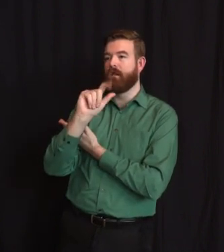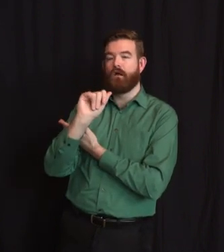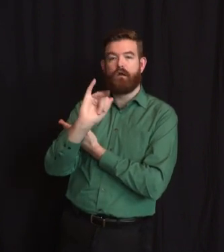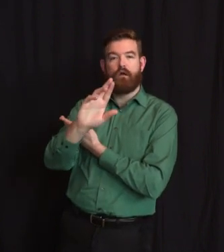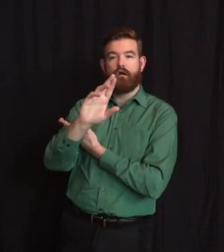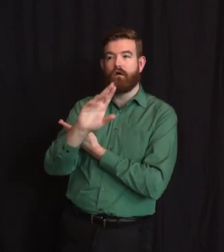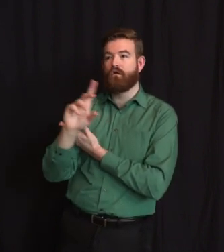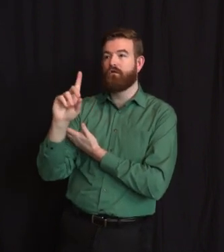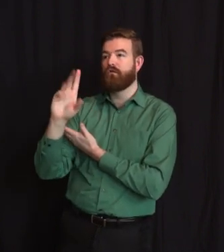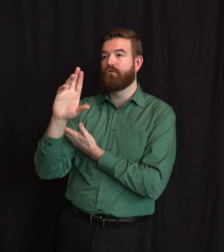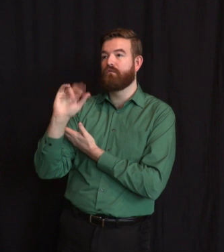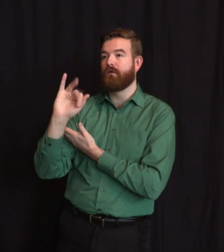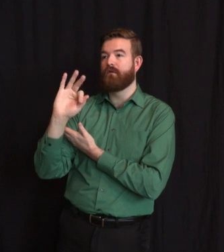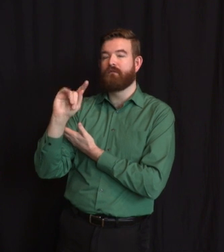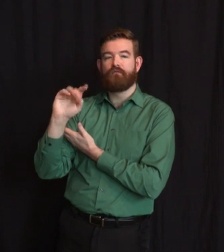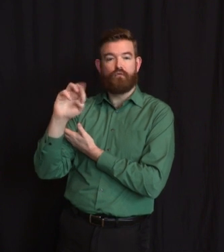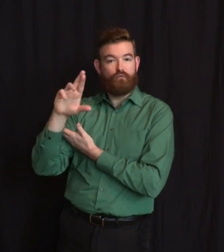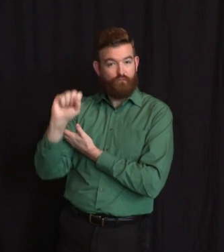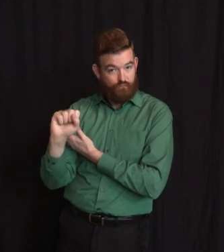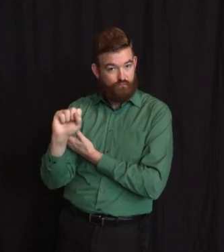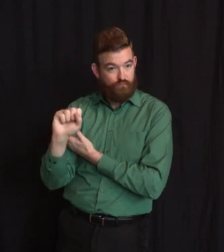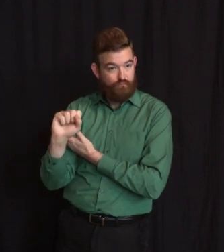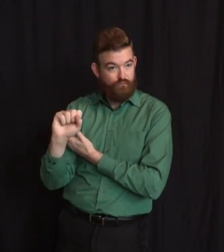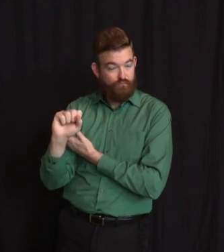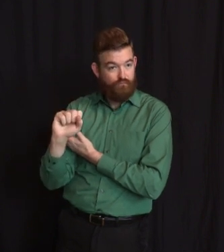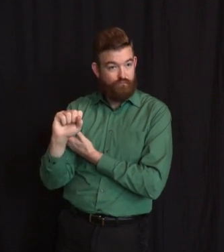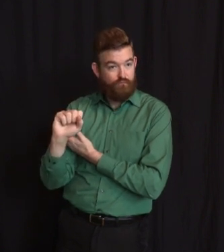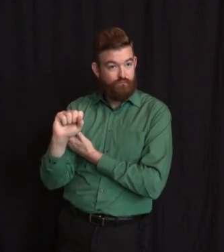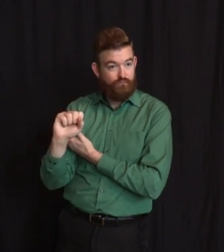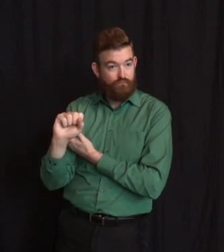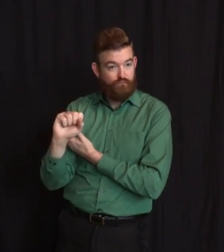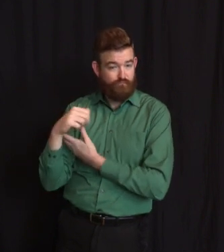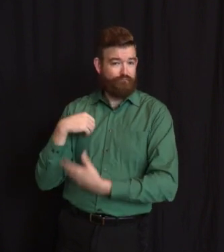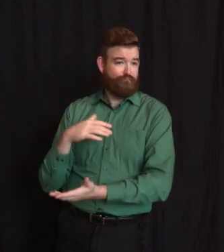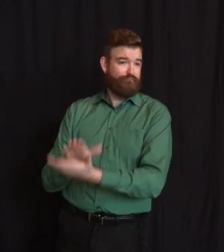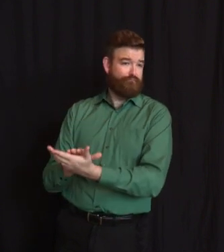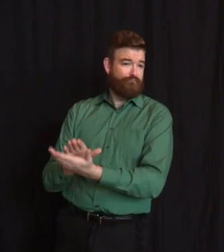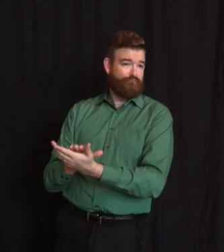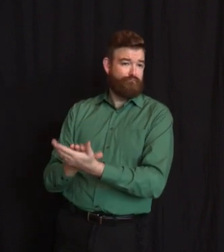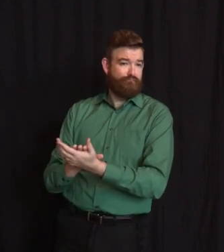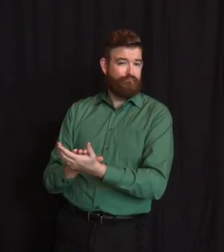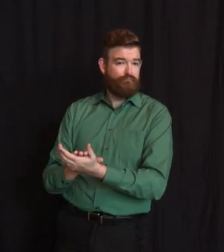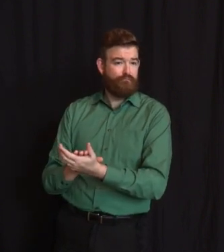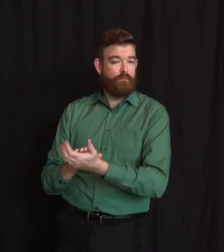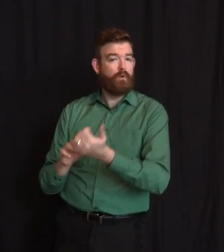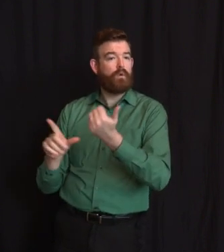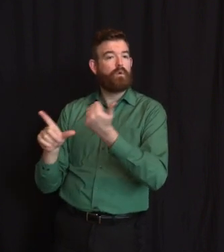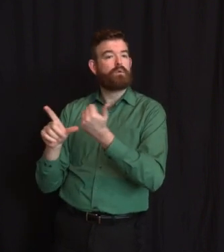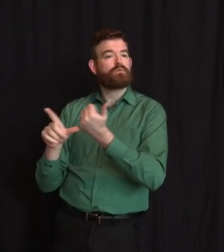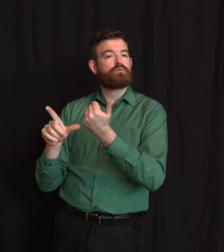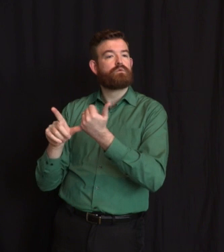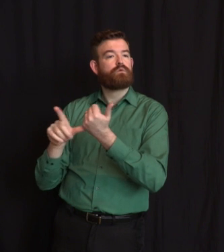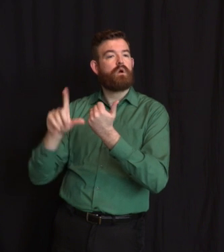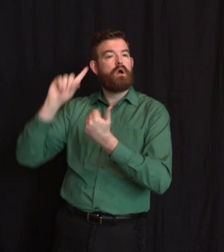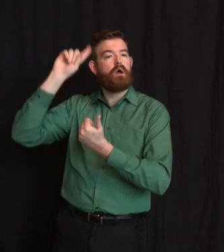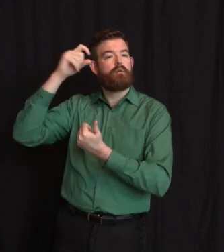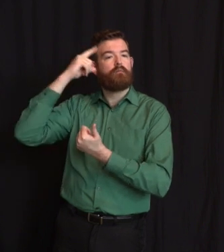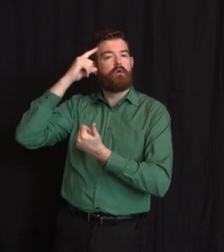in government, the extraordinary Lieutenant Governor Sheila Oliver for sending us this story. The Montclair Drifters first formed in